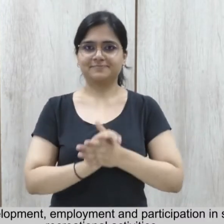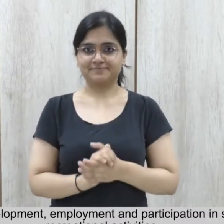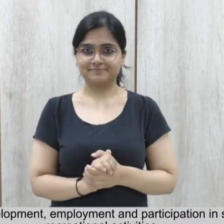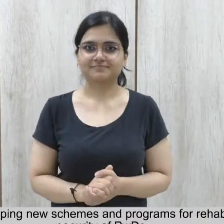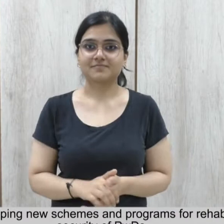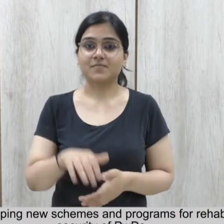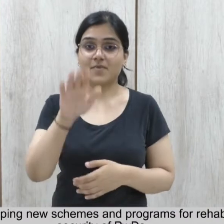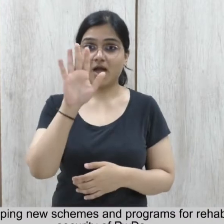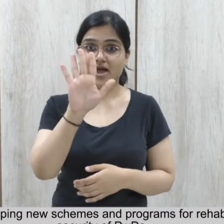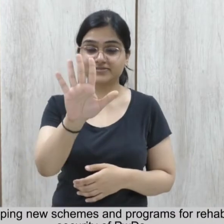Fifth